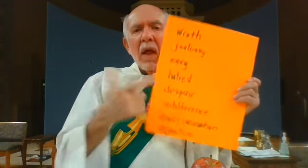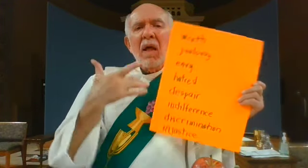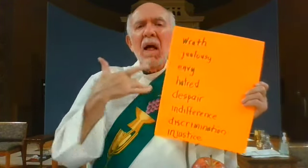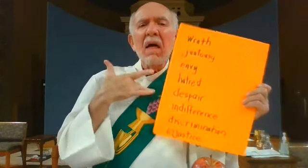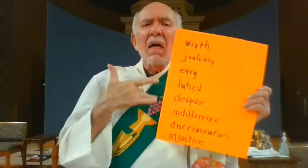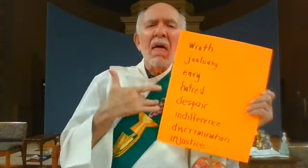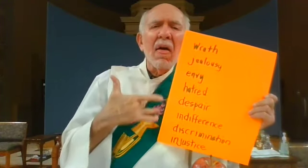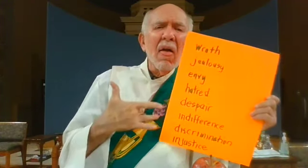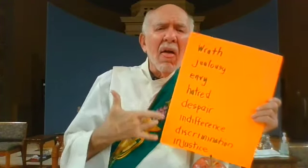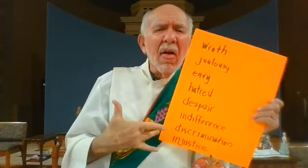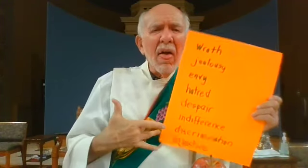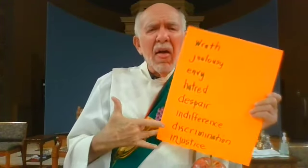despair